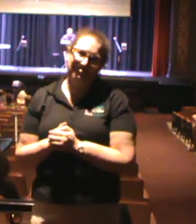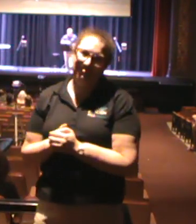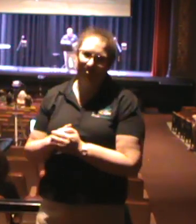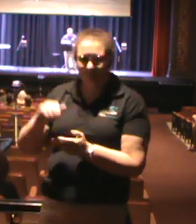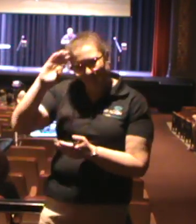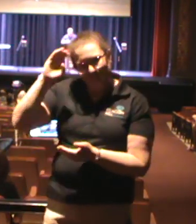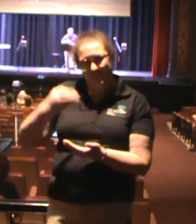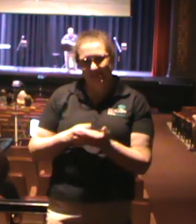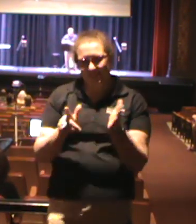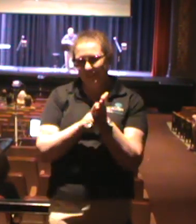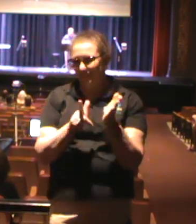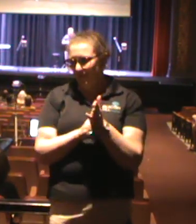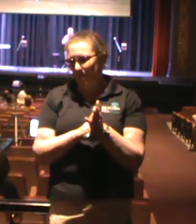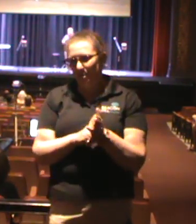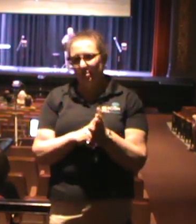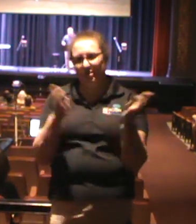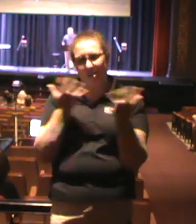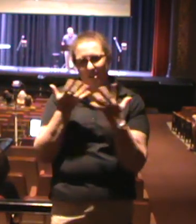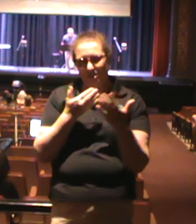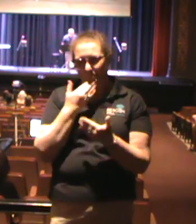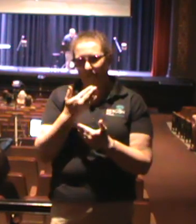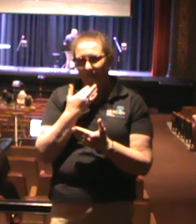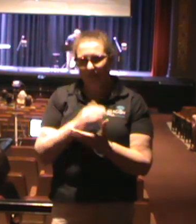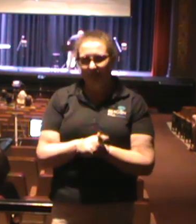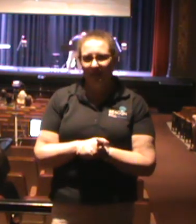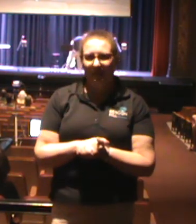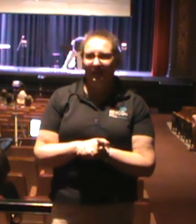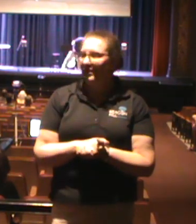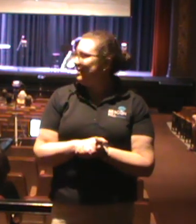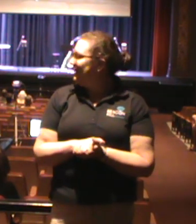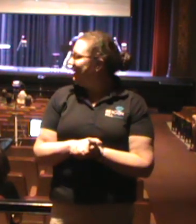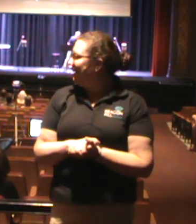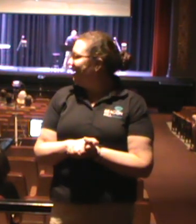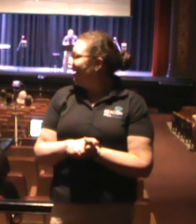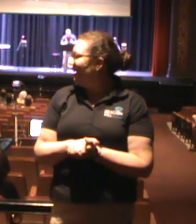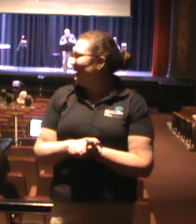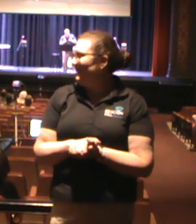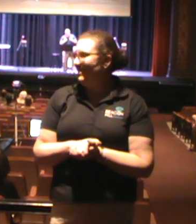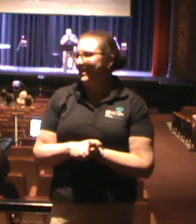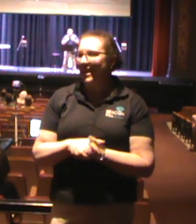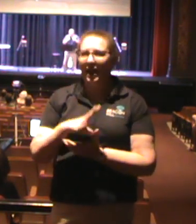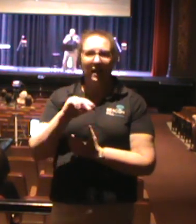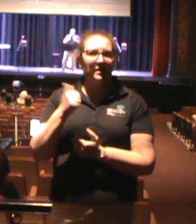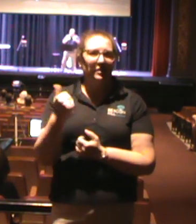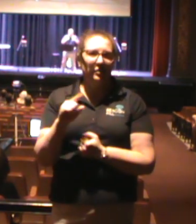Beautiful story. I've got one that wants to be my son-in-law. That's another story. All right, here we go.